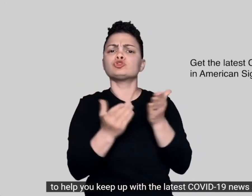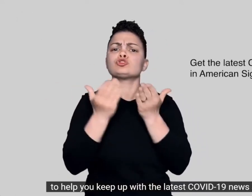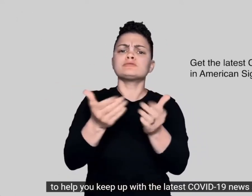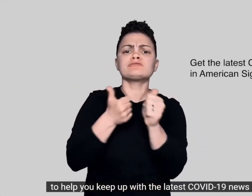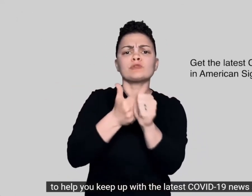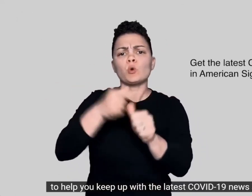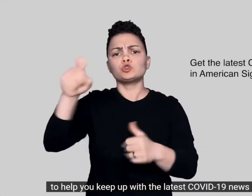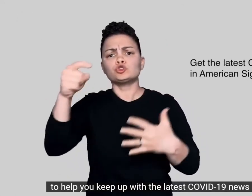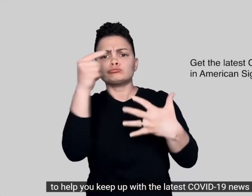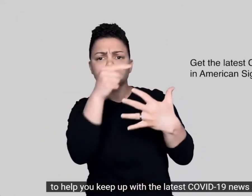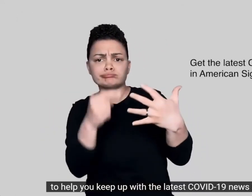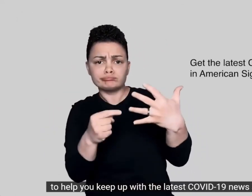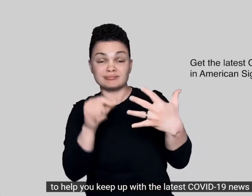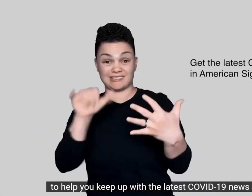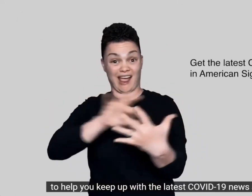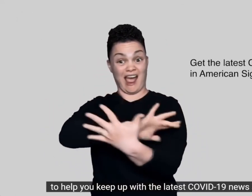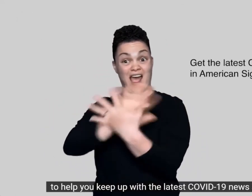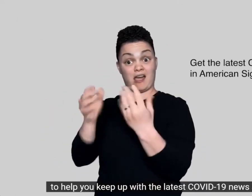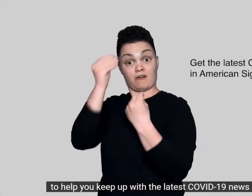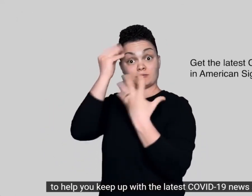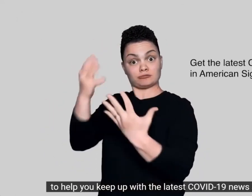latest COVID-19 news and guidance.